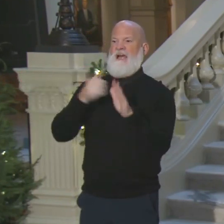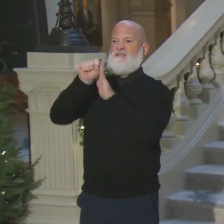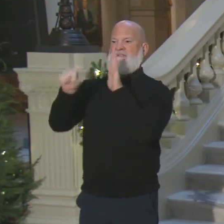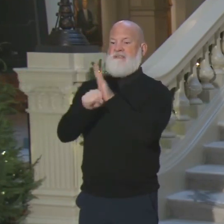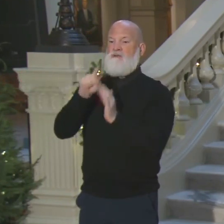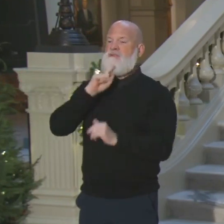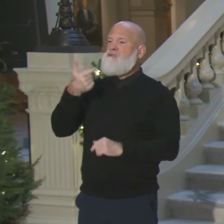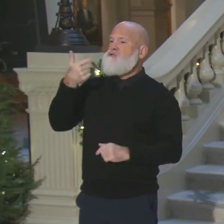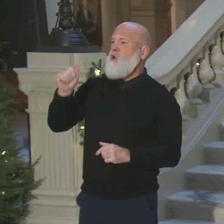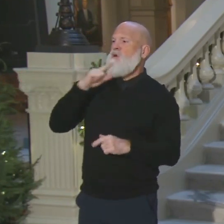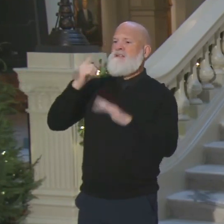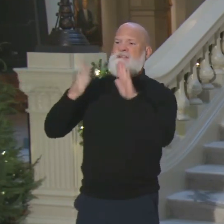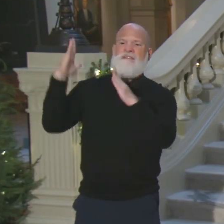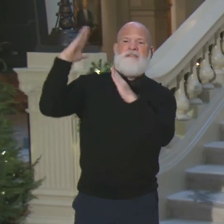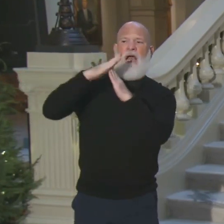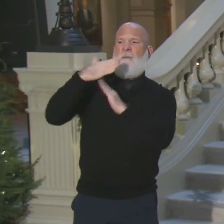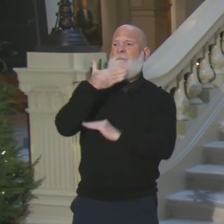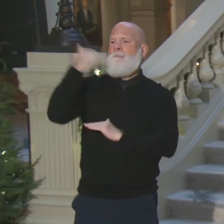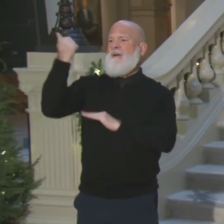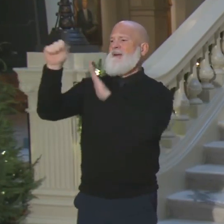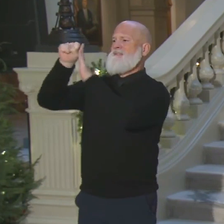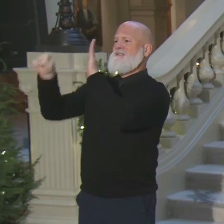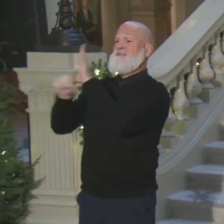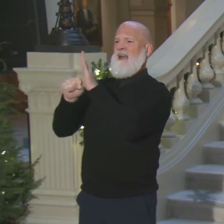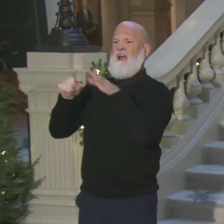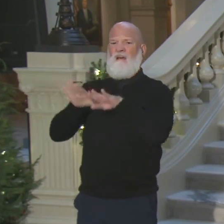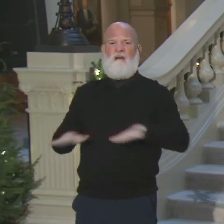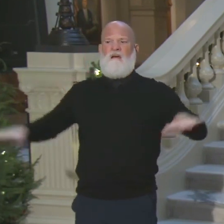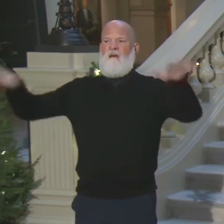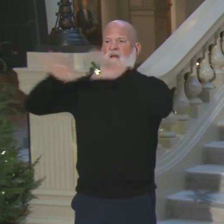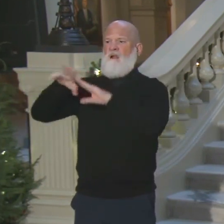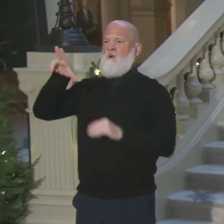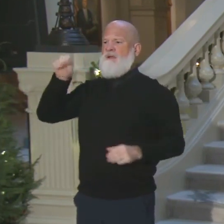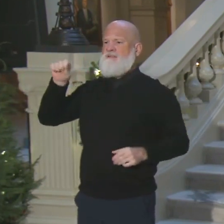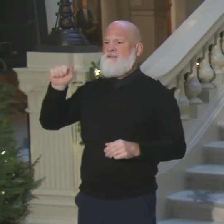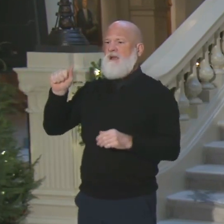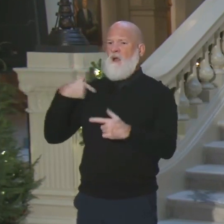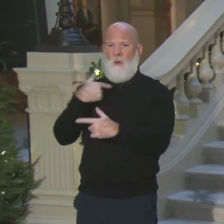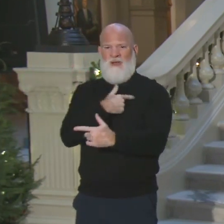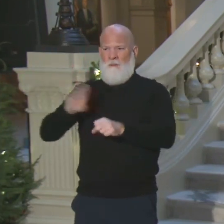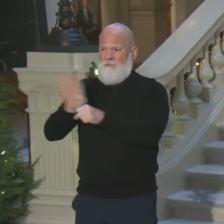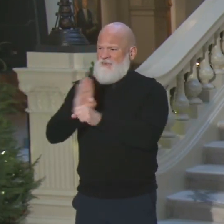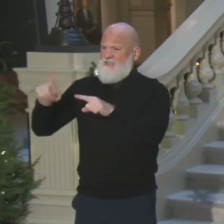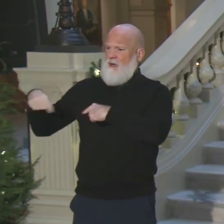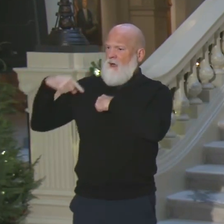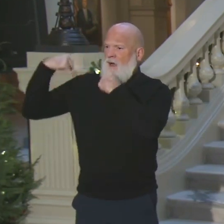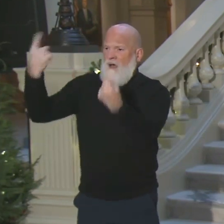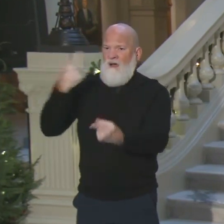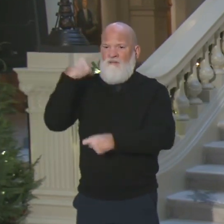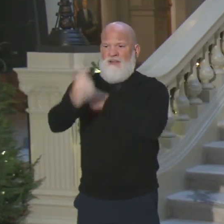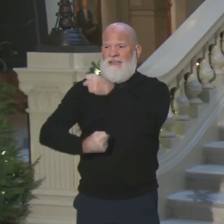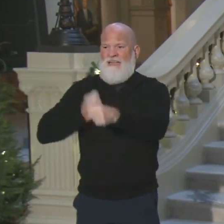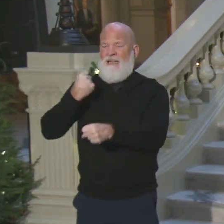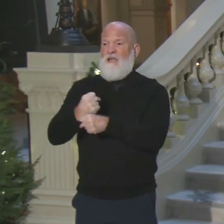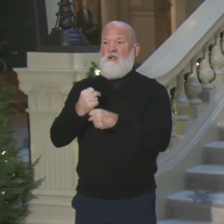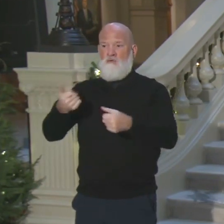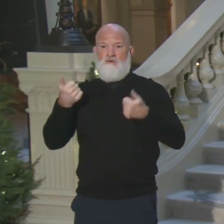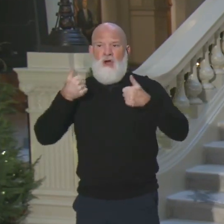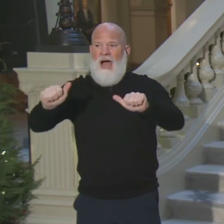nearly a decade. Continuing to make debunked claims of a stolen election is hurting our state.